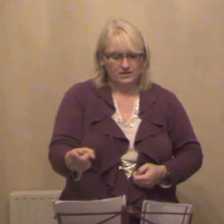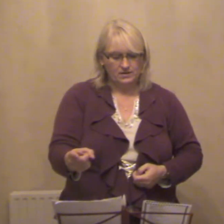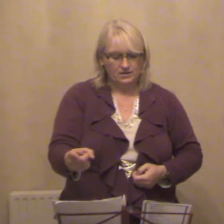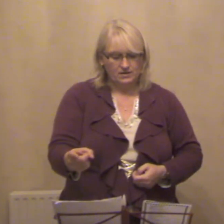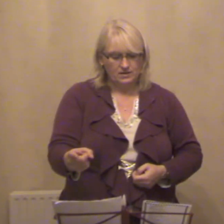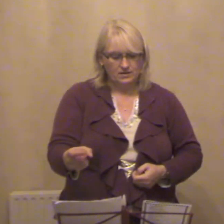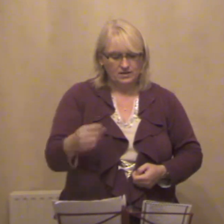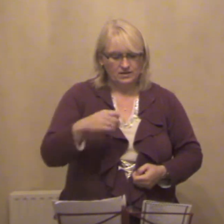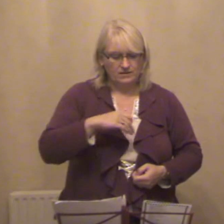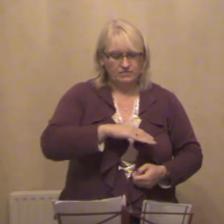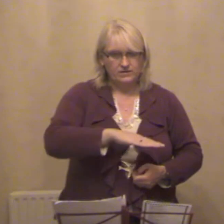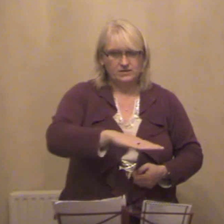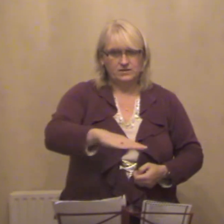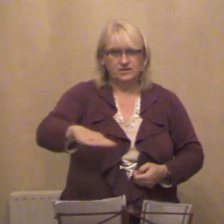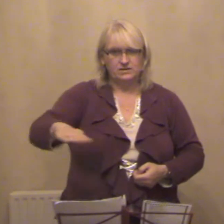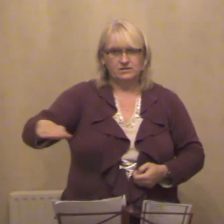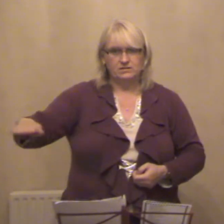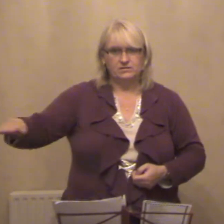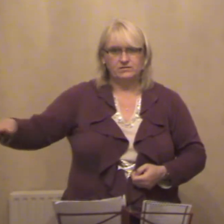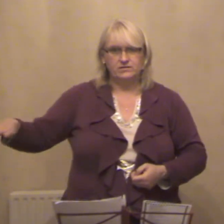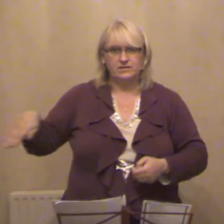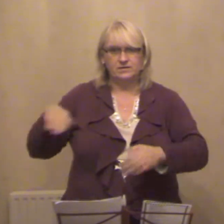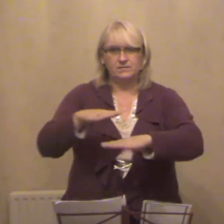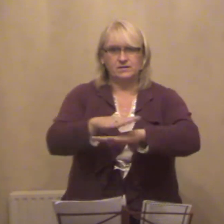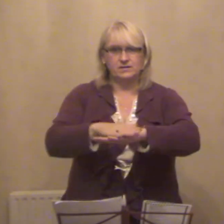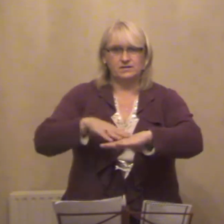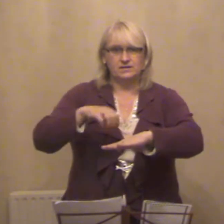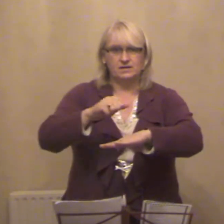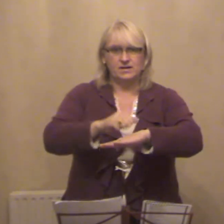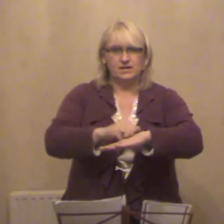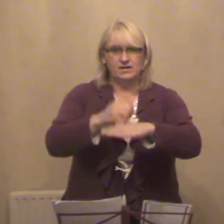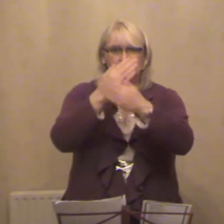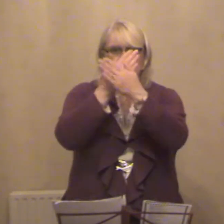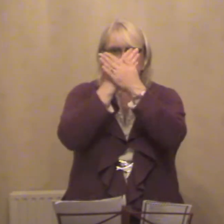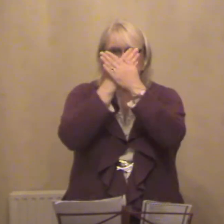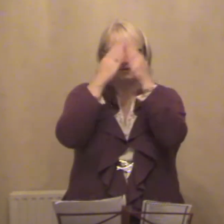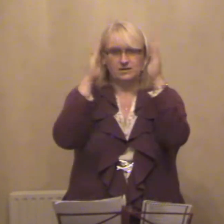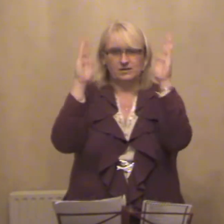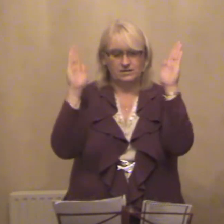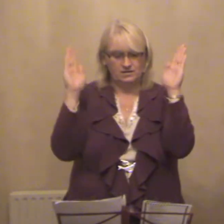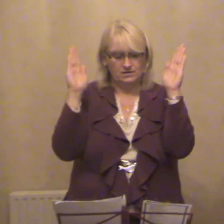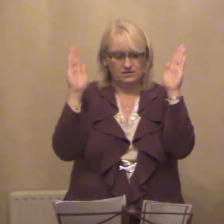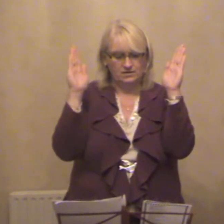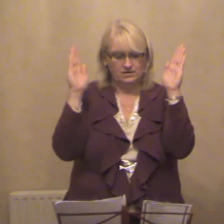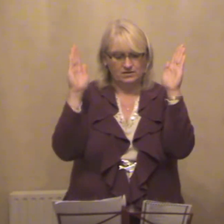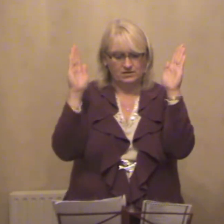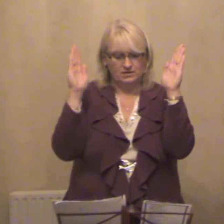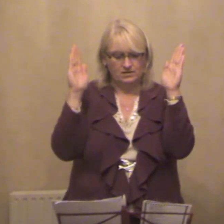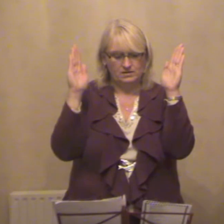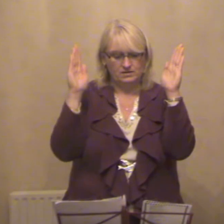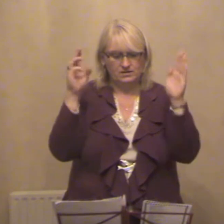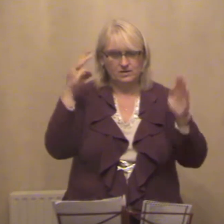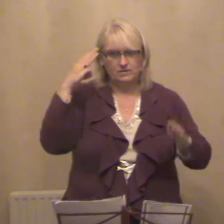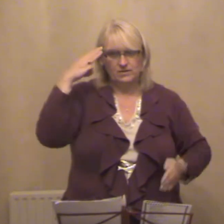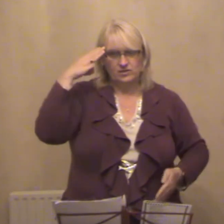Every single Christmas day, so many